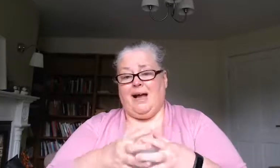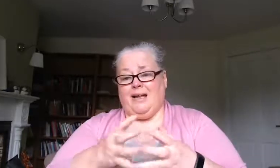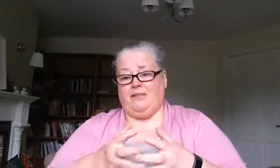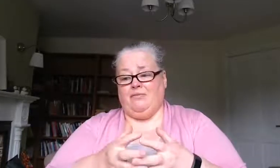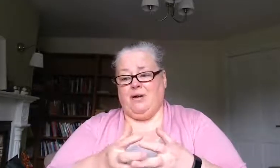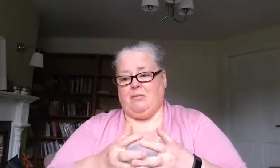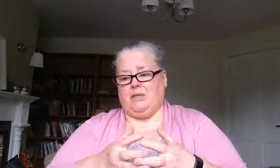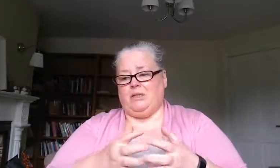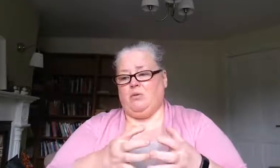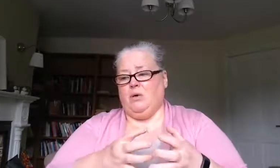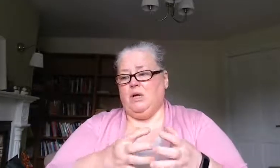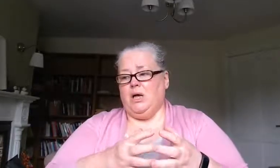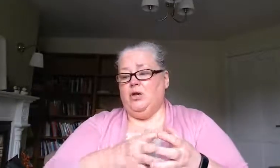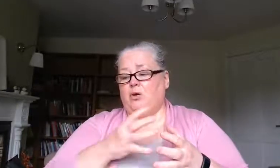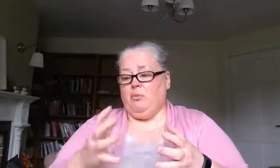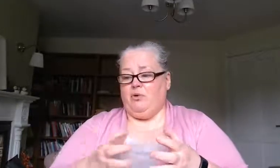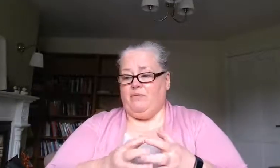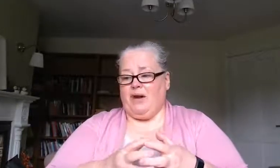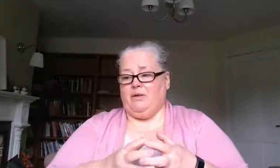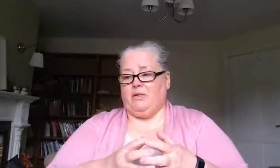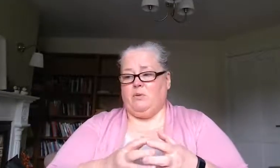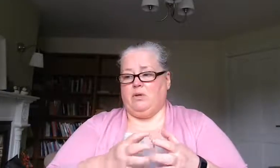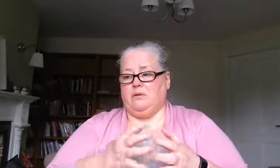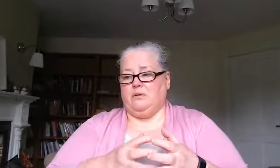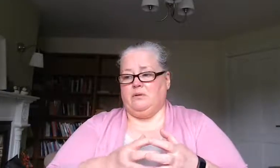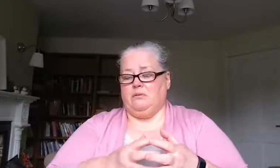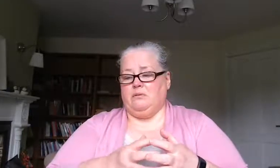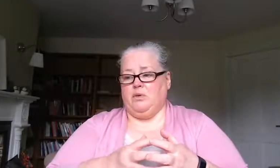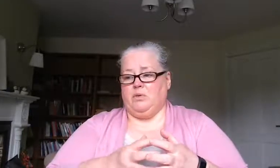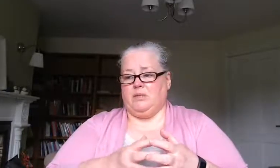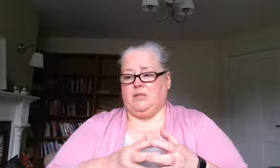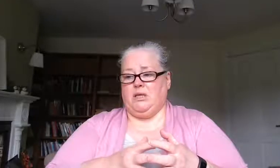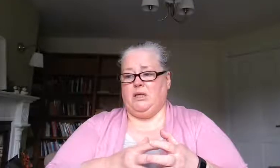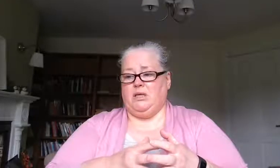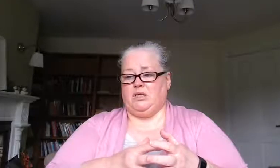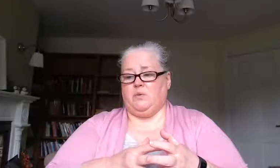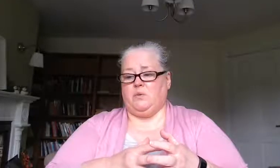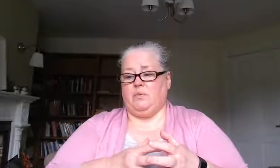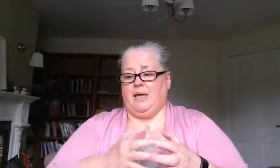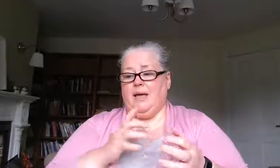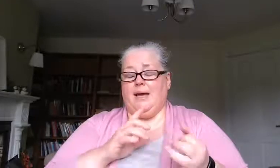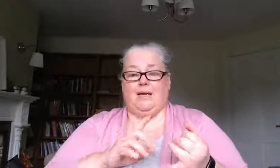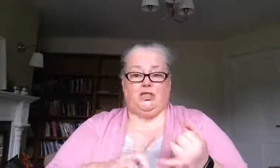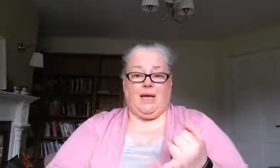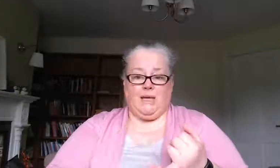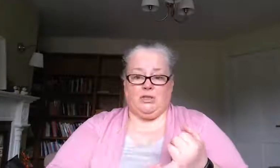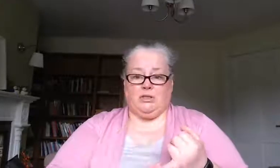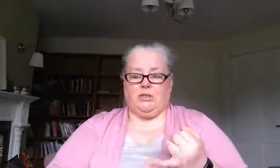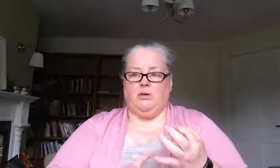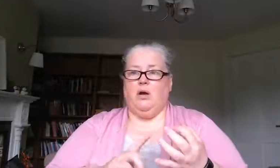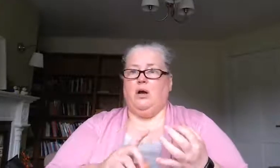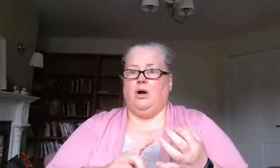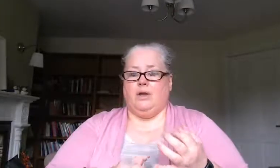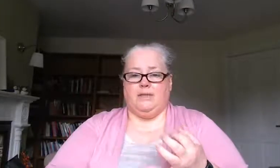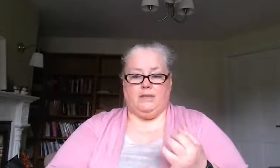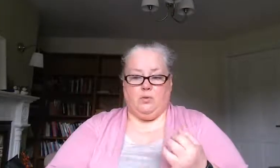and the family so a number of areas where you we would see issues would be education so early school